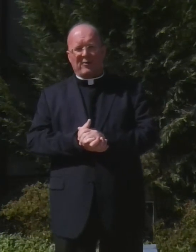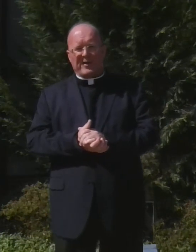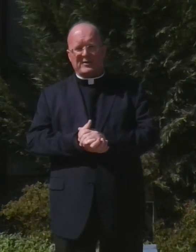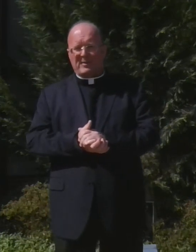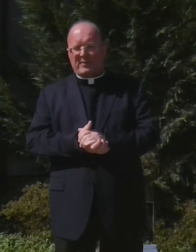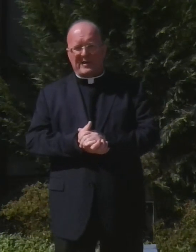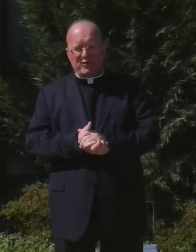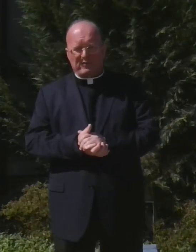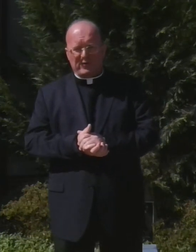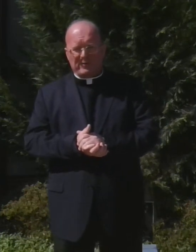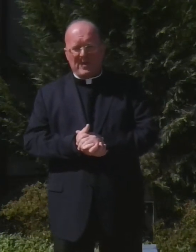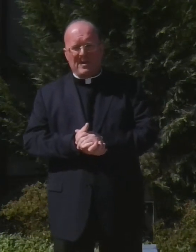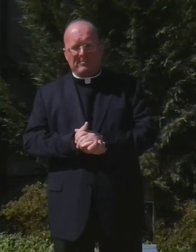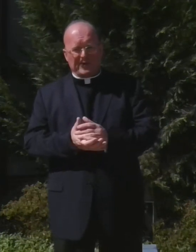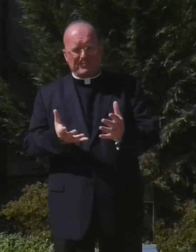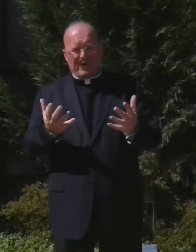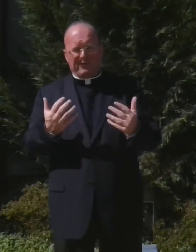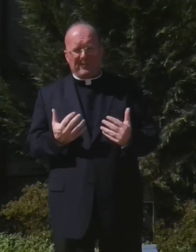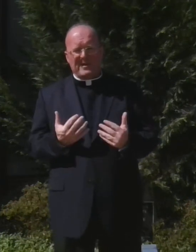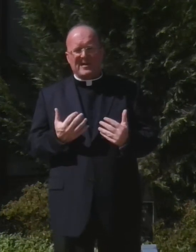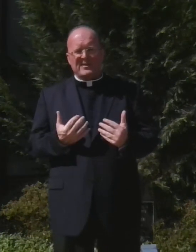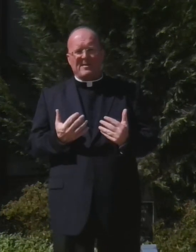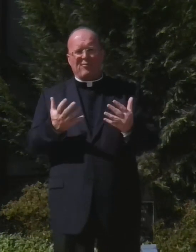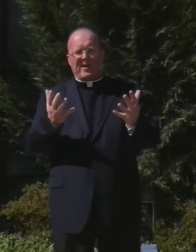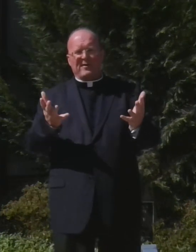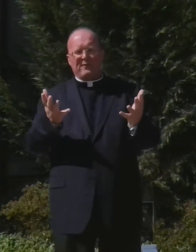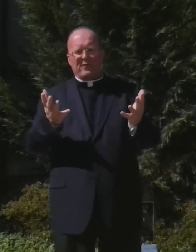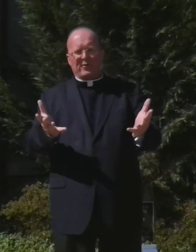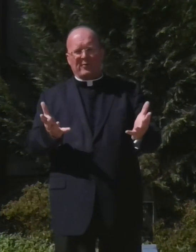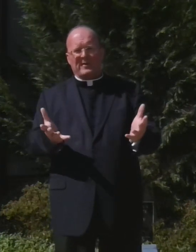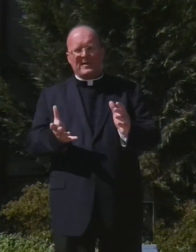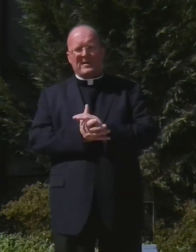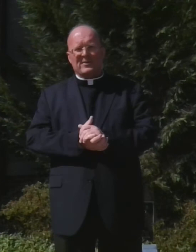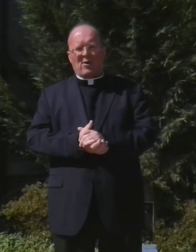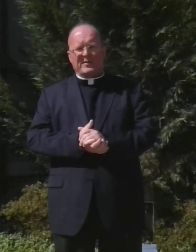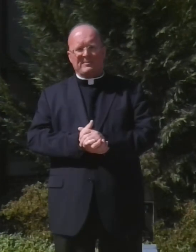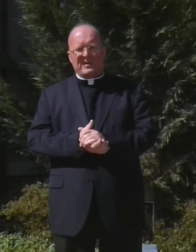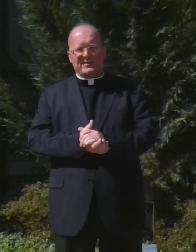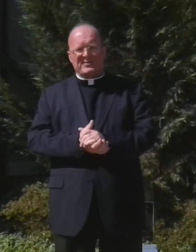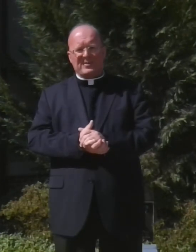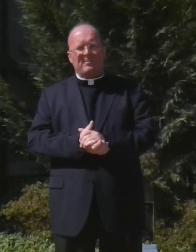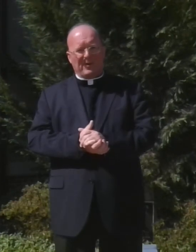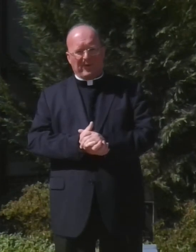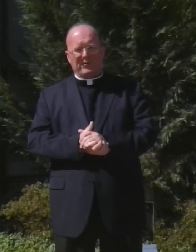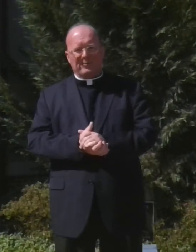grace be with each of you. Please pray for me as I pray for you. God's peace be with you.